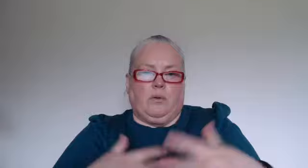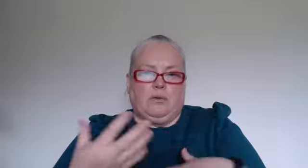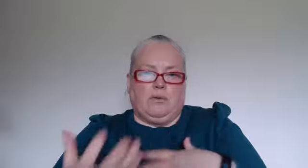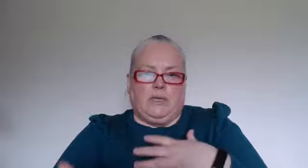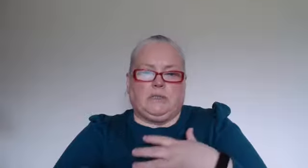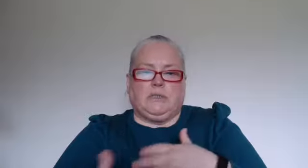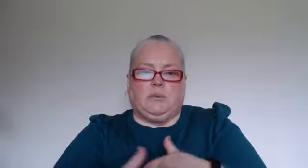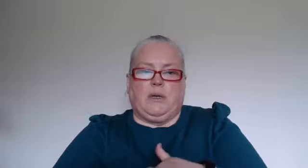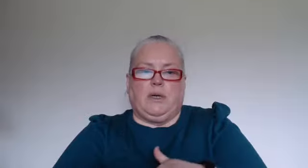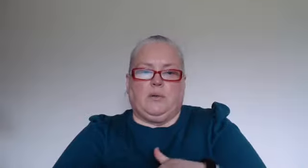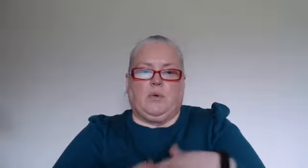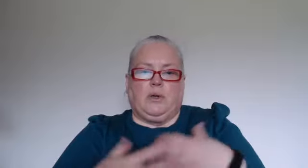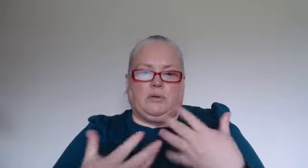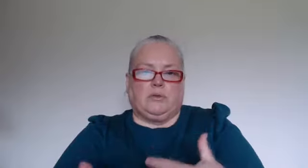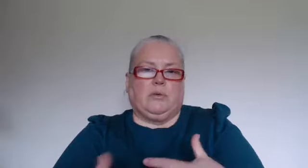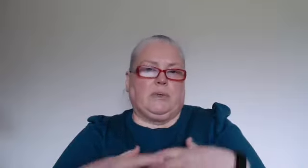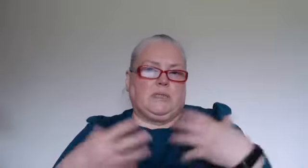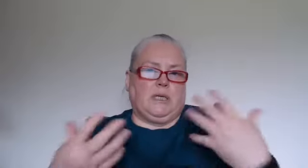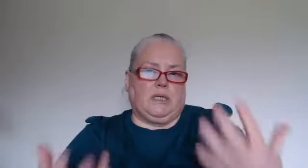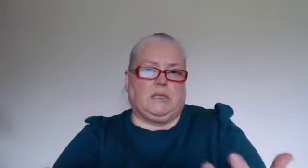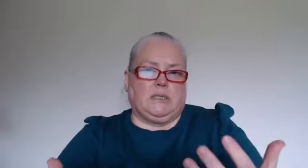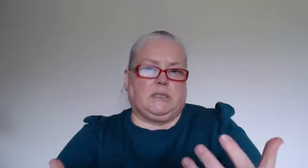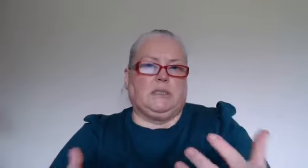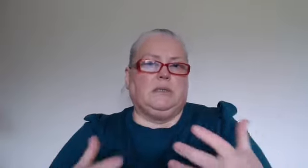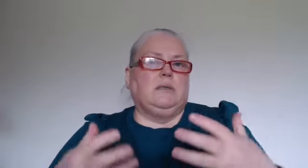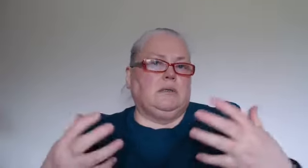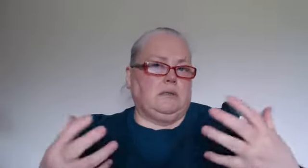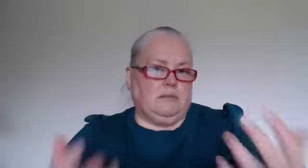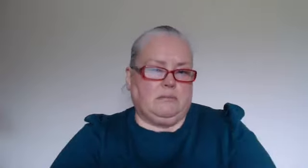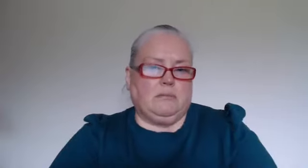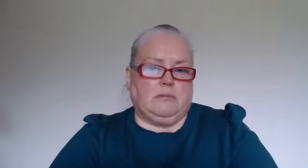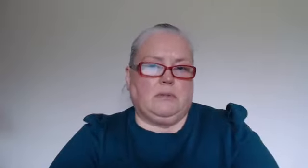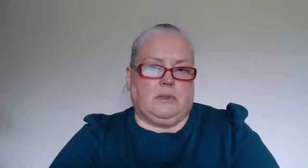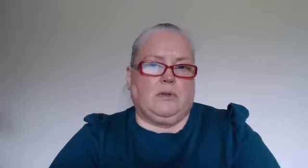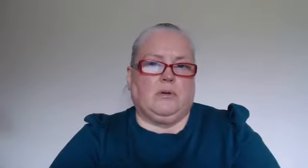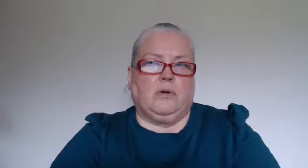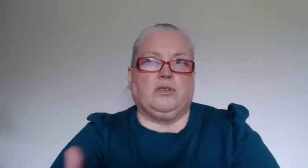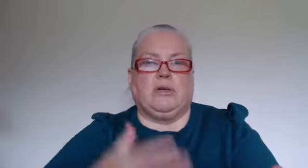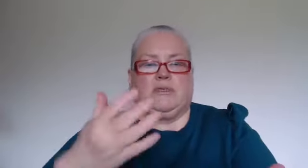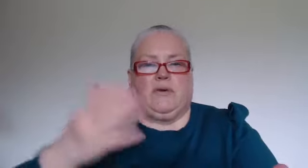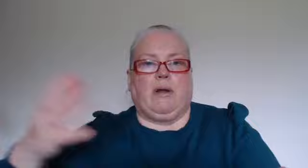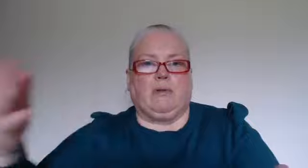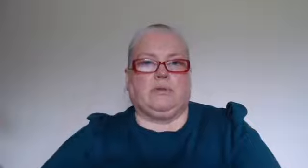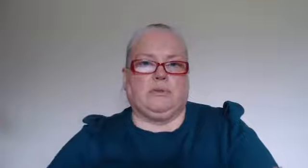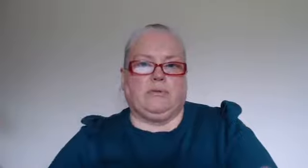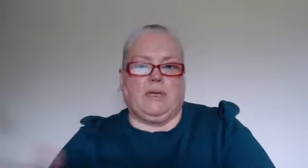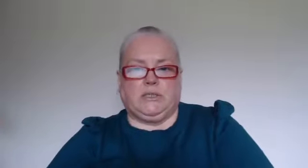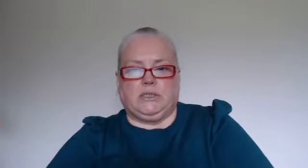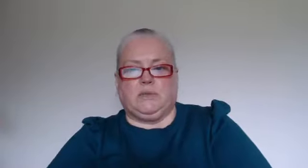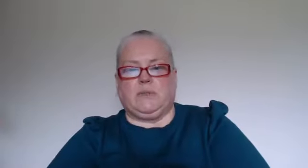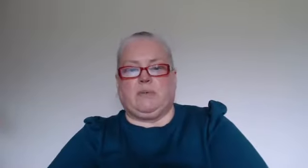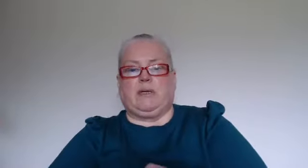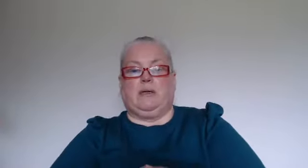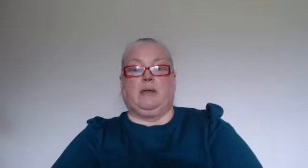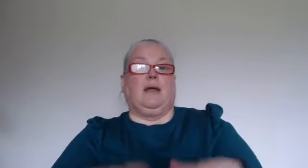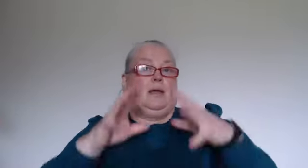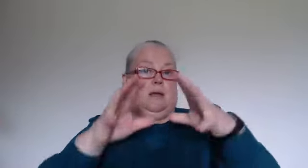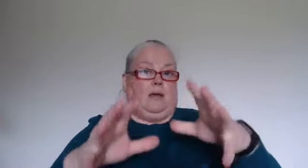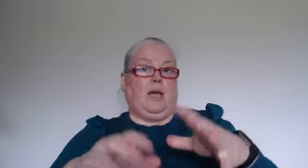in a relationship what I'm going to talk about today is could transfer out to other relationships depending on how